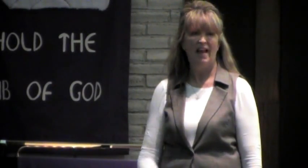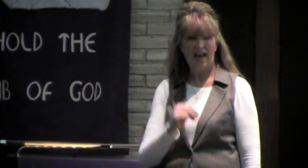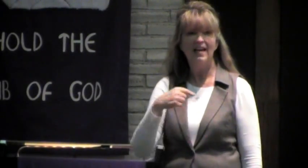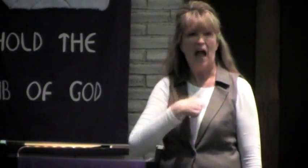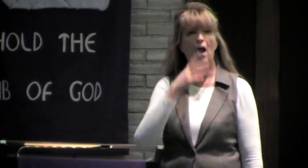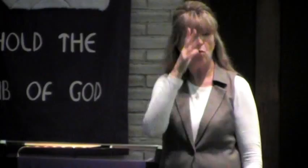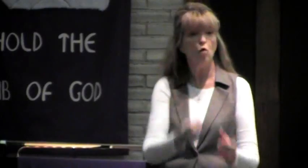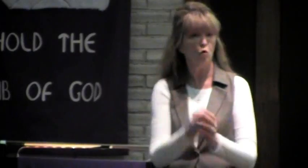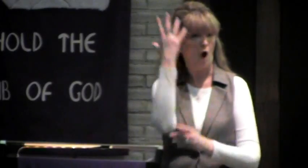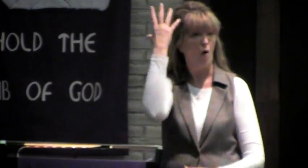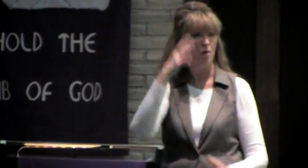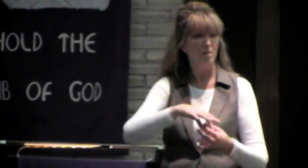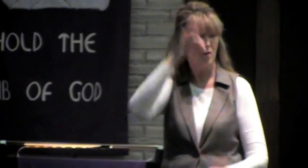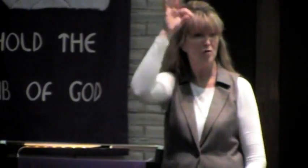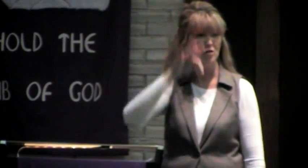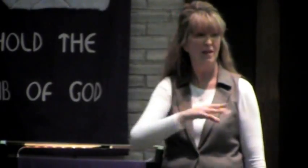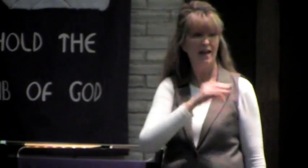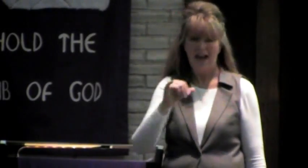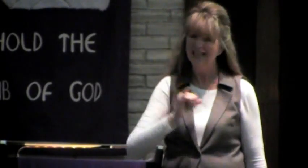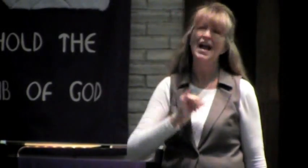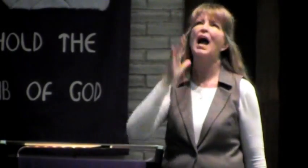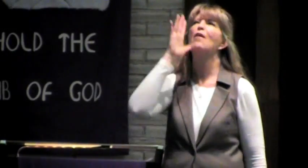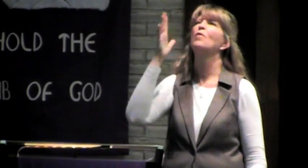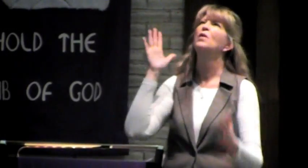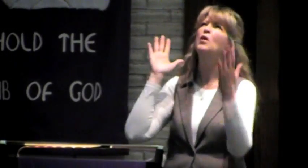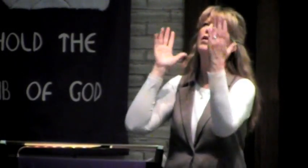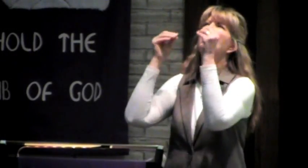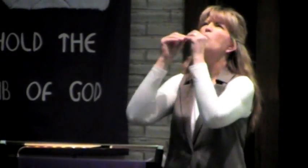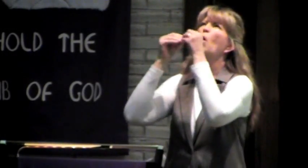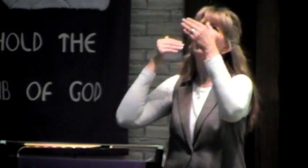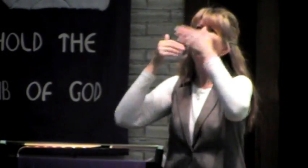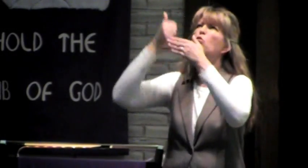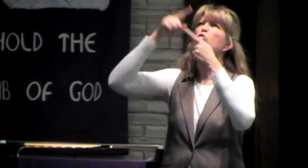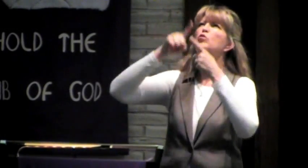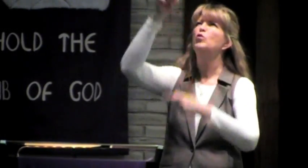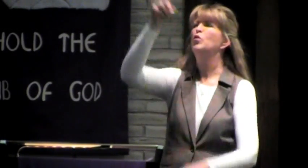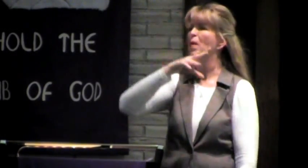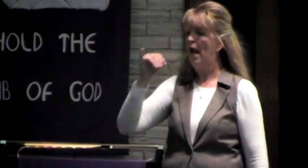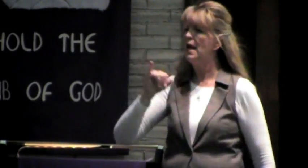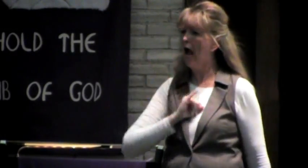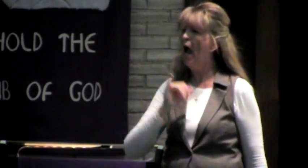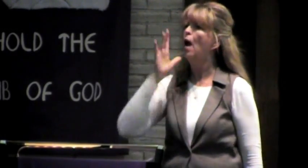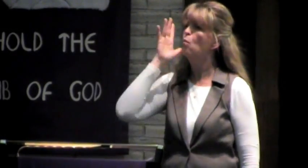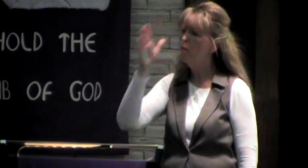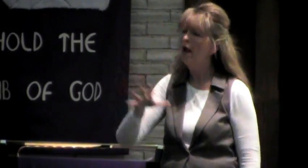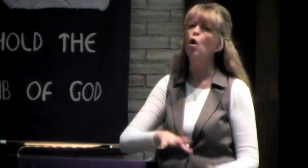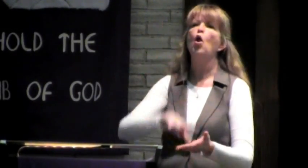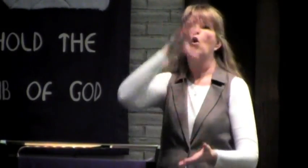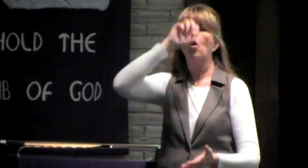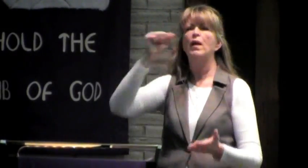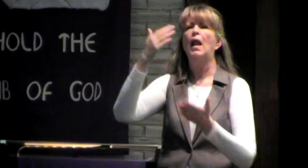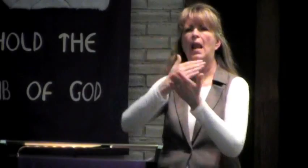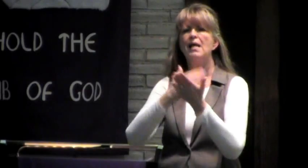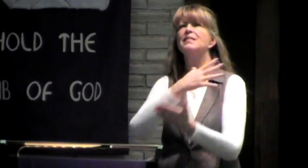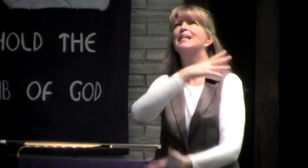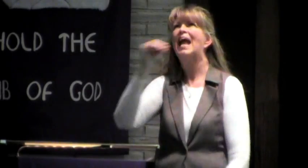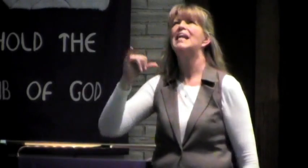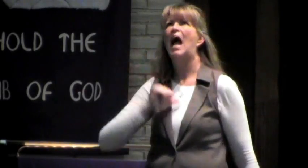God's grace is sufficient. And that you will be growing spiritually. And you will be closer to God. And I will too.